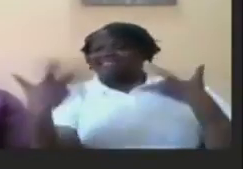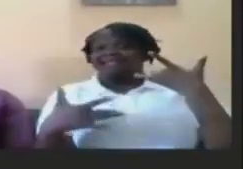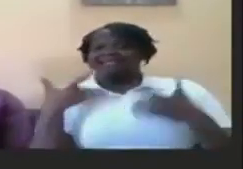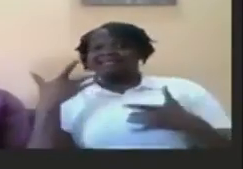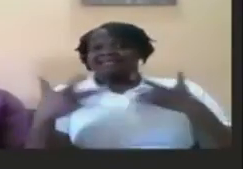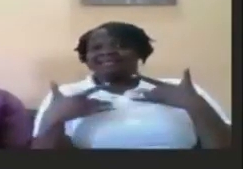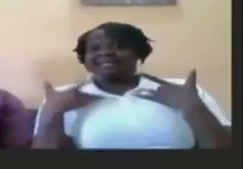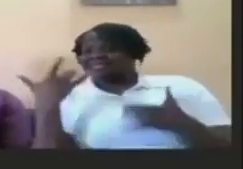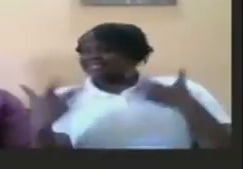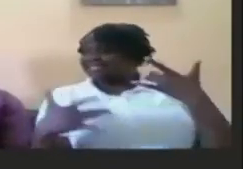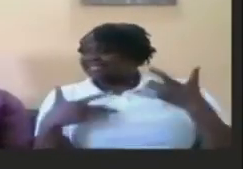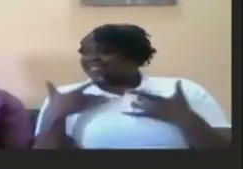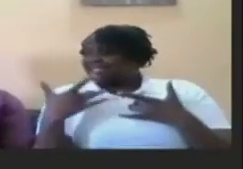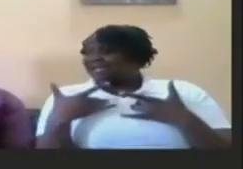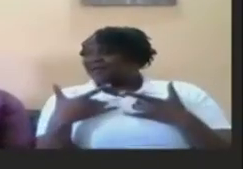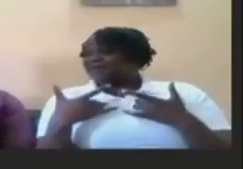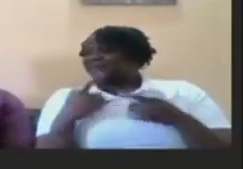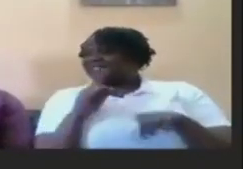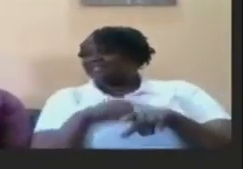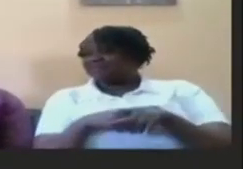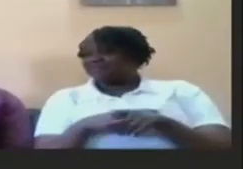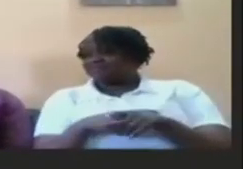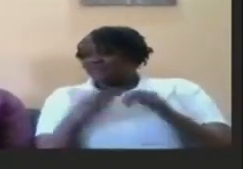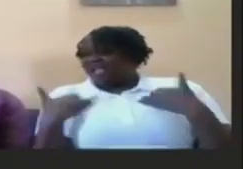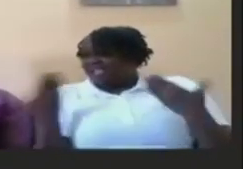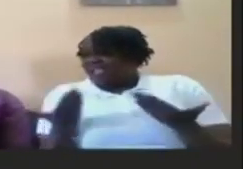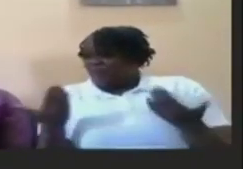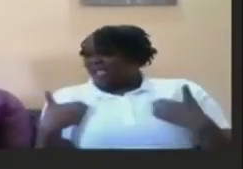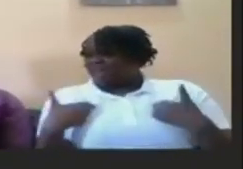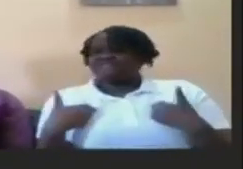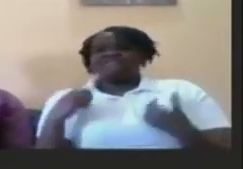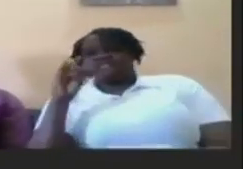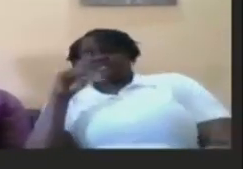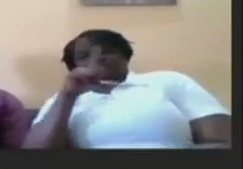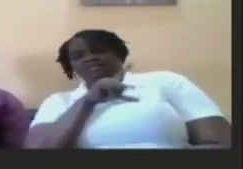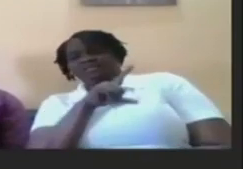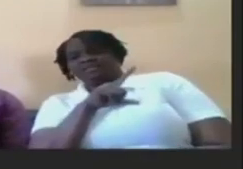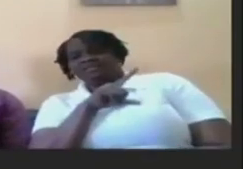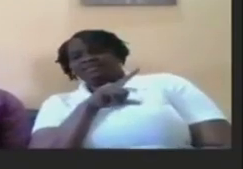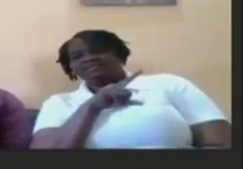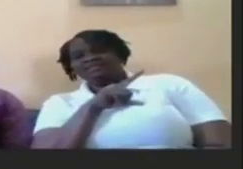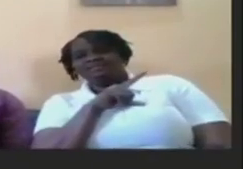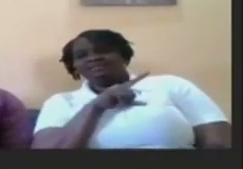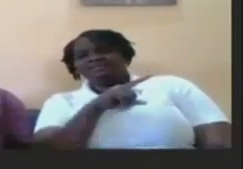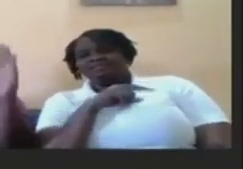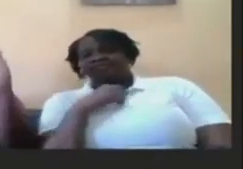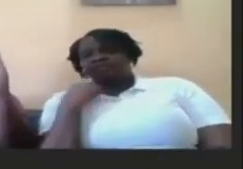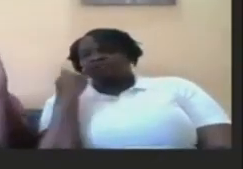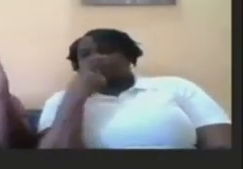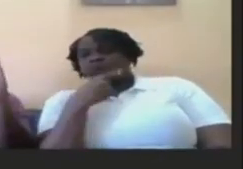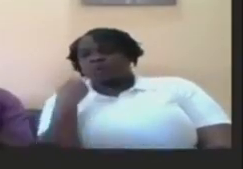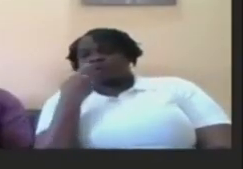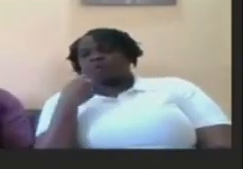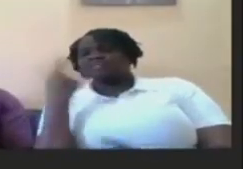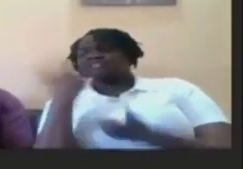lineup and I have with me Jamal Legion who is a sign language tutor and